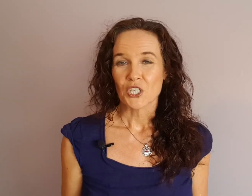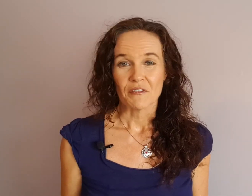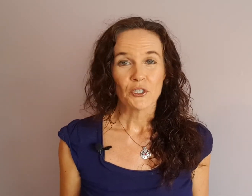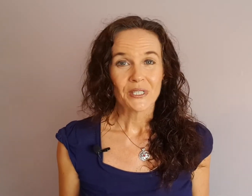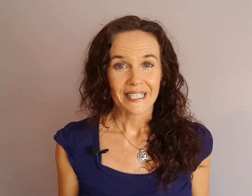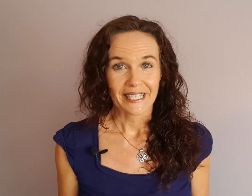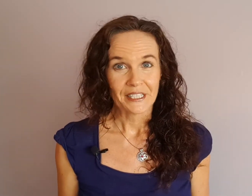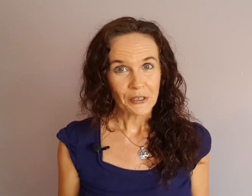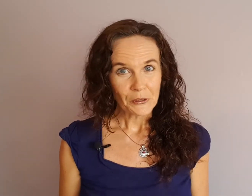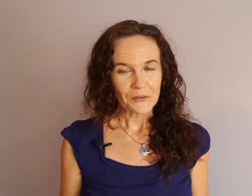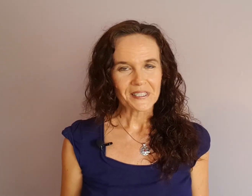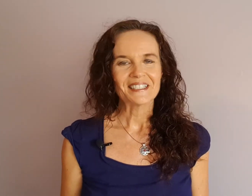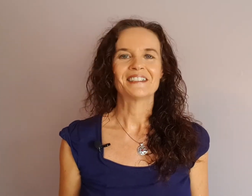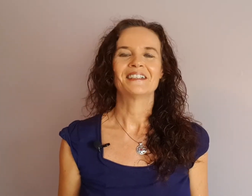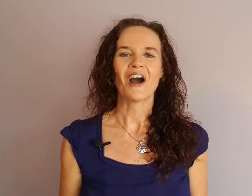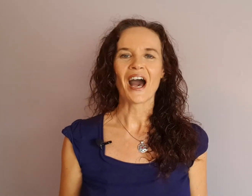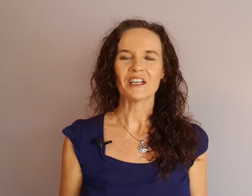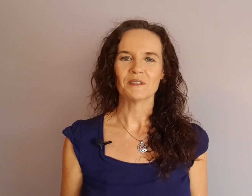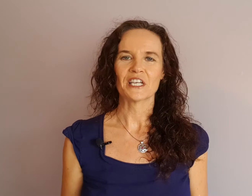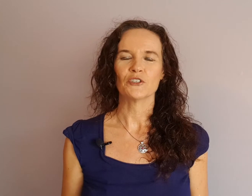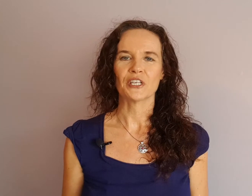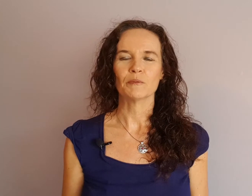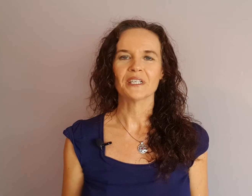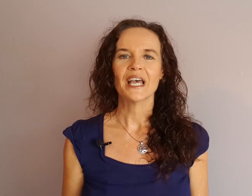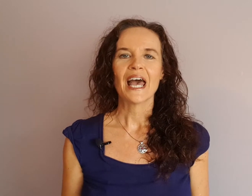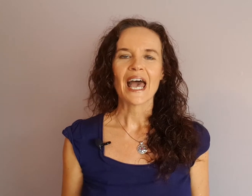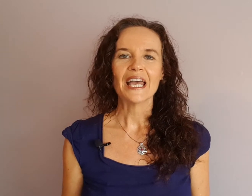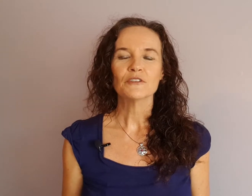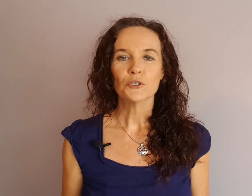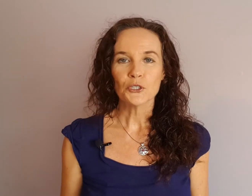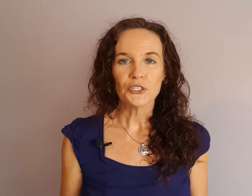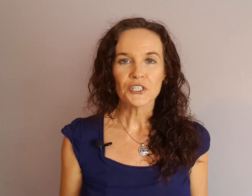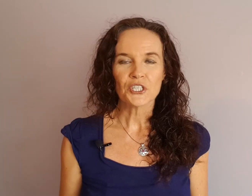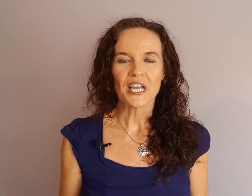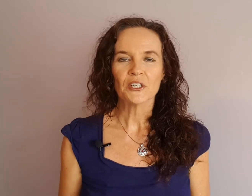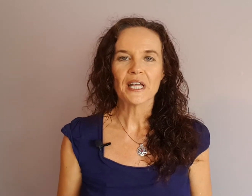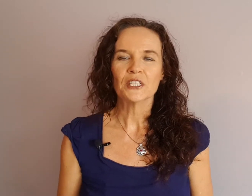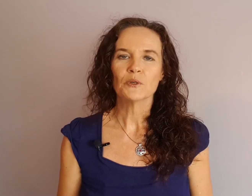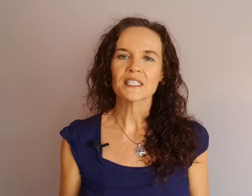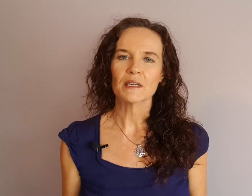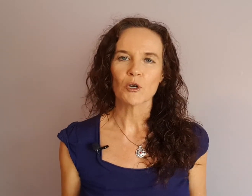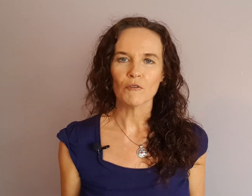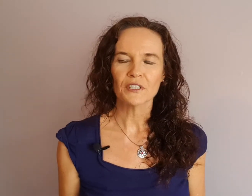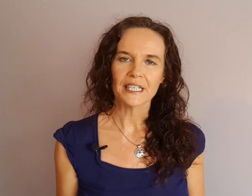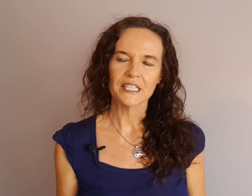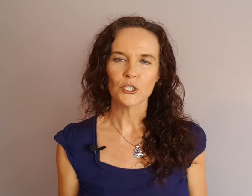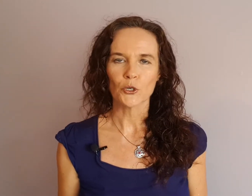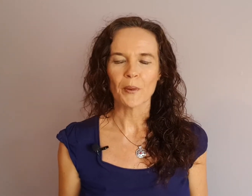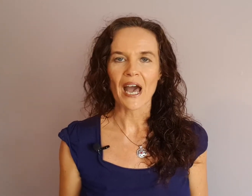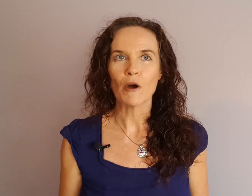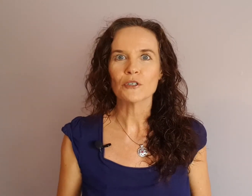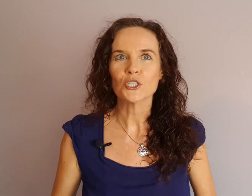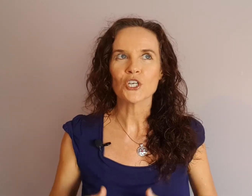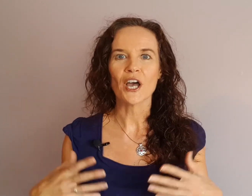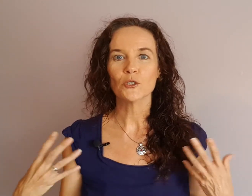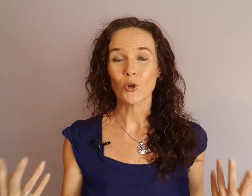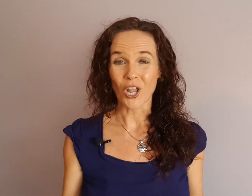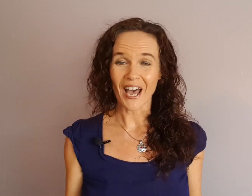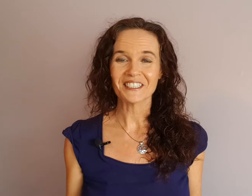achieving your daily goals? Hi I'm Sandra Inman and if you're new to this channel and you want to step confidently into your power and shine your light